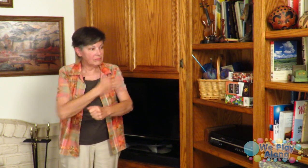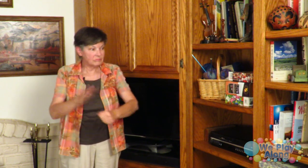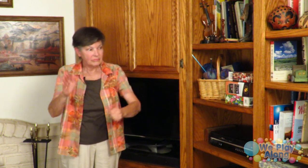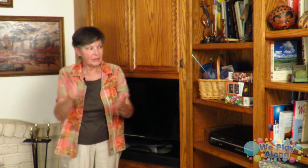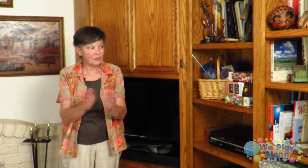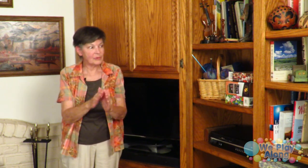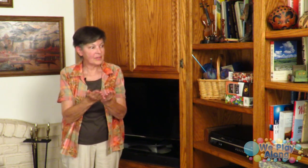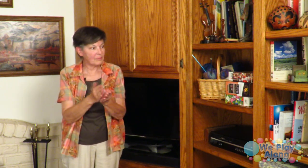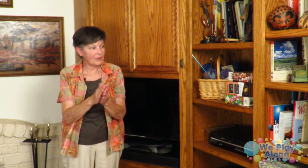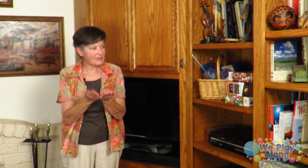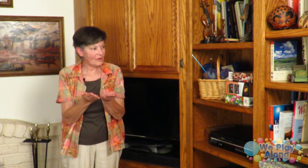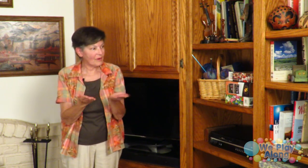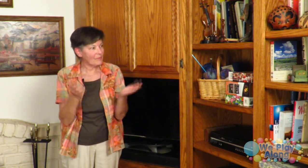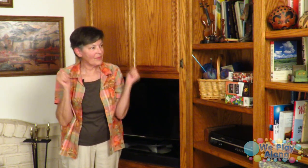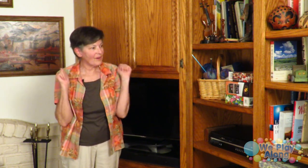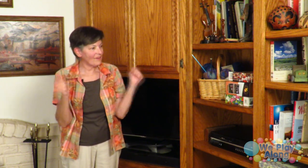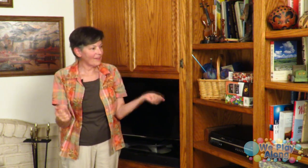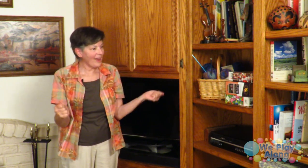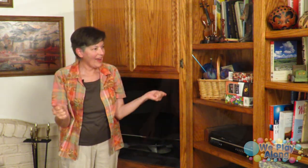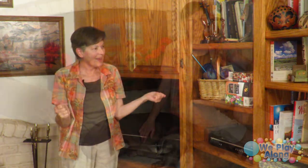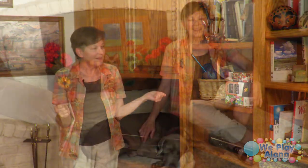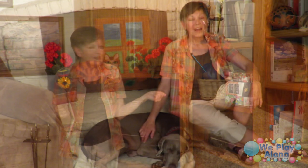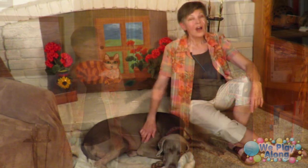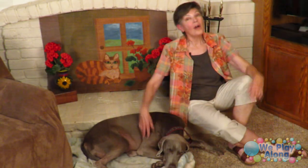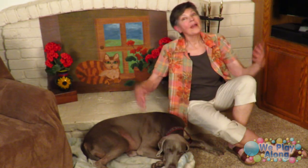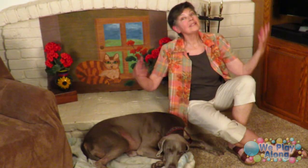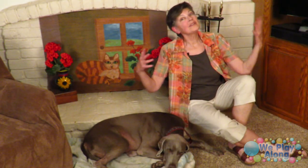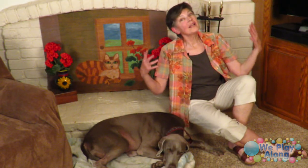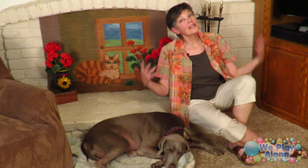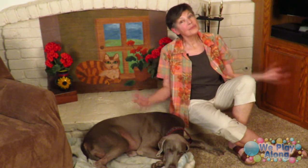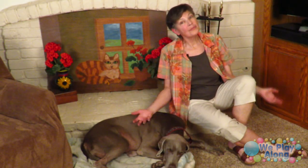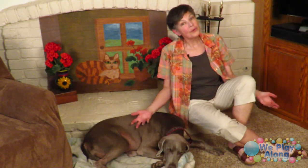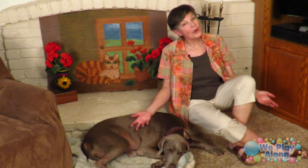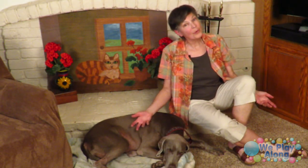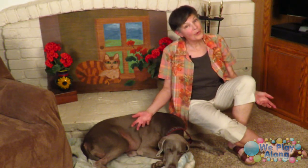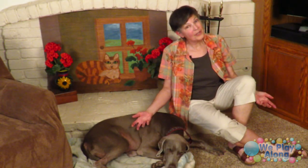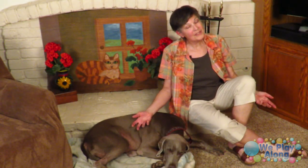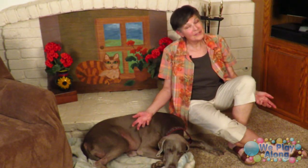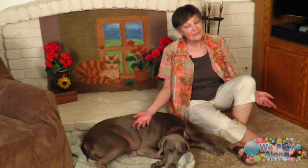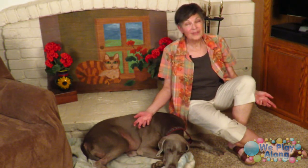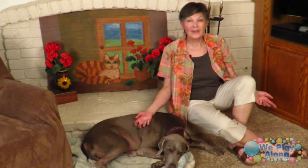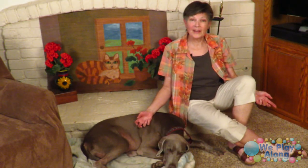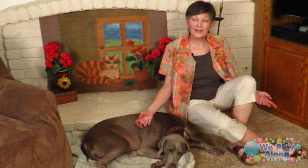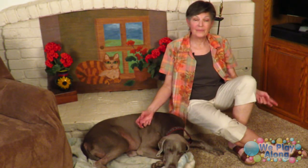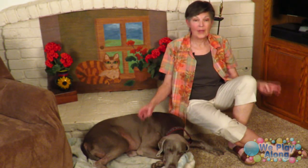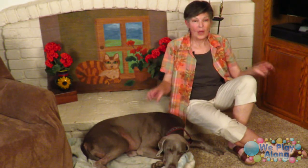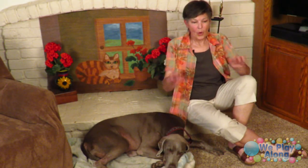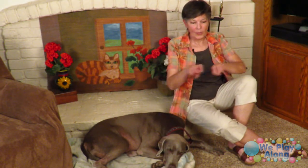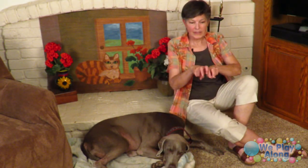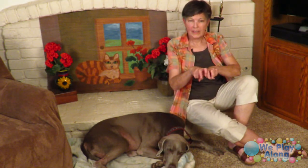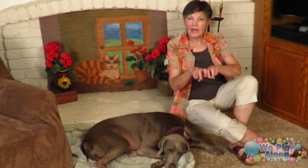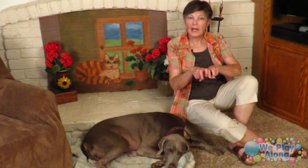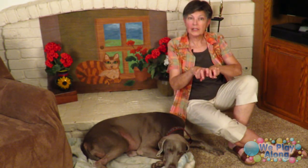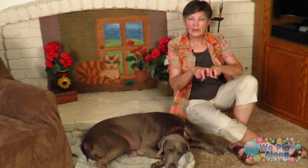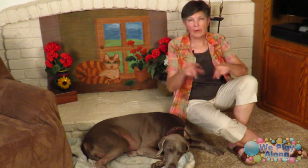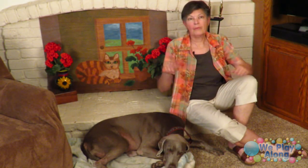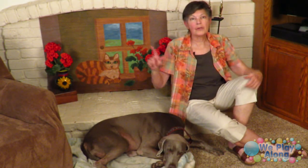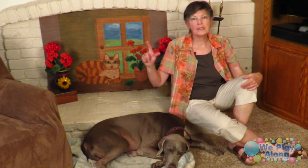music books up there okay okay so now let's review our words all right we did as well first